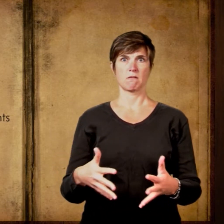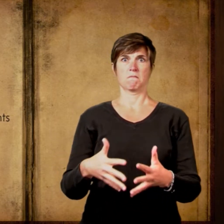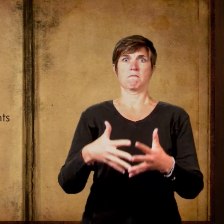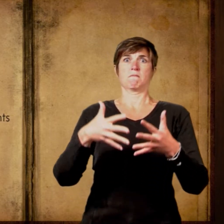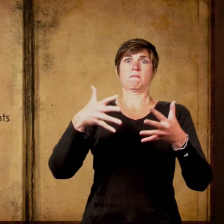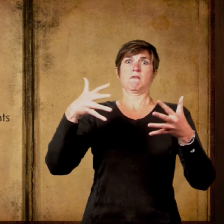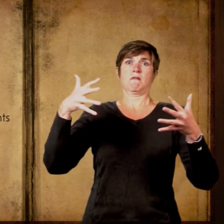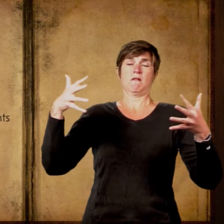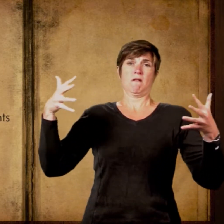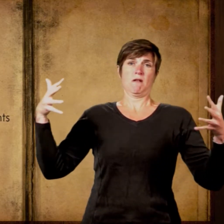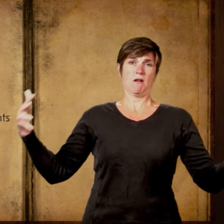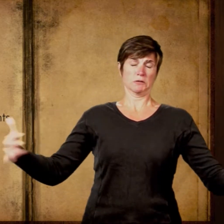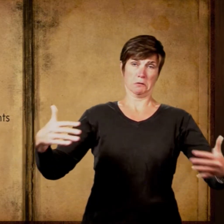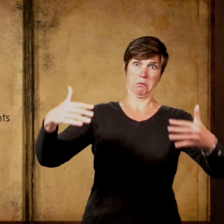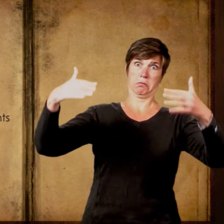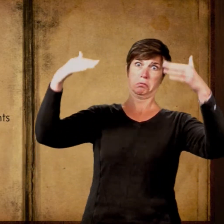Generously in large amounts